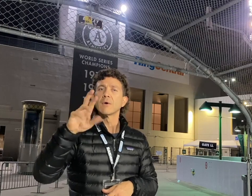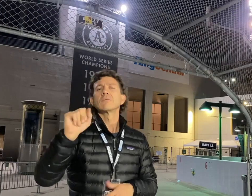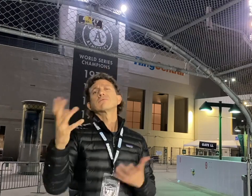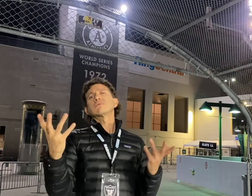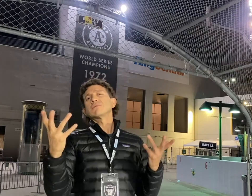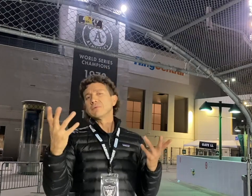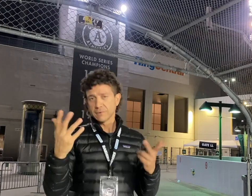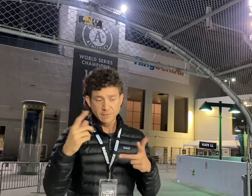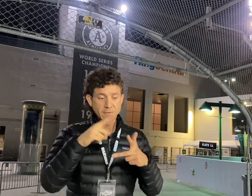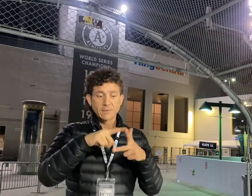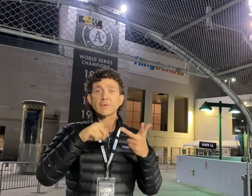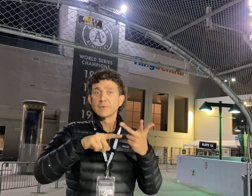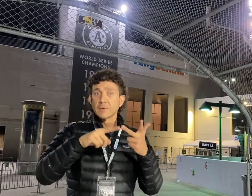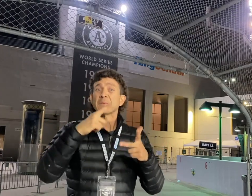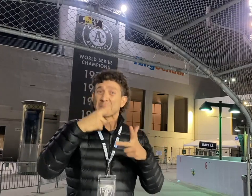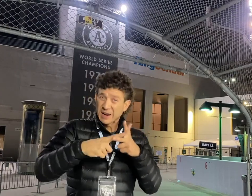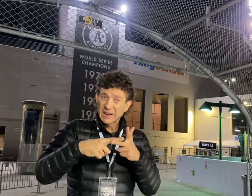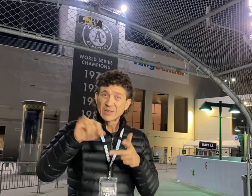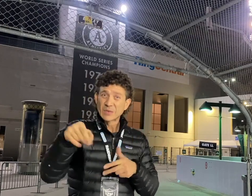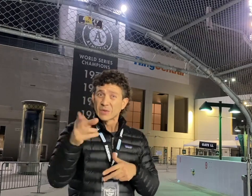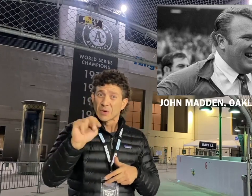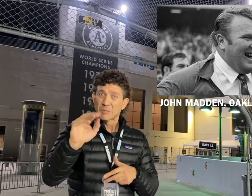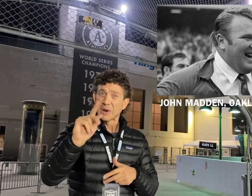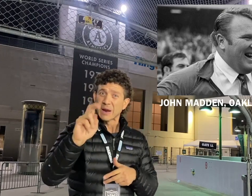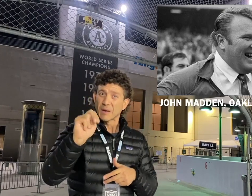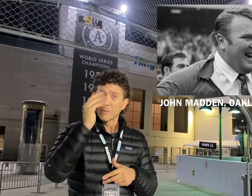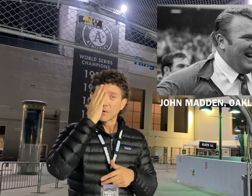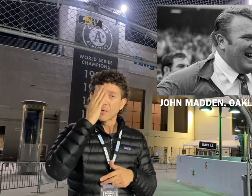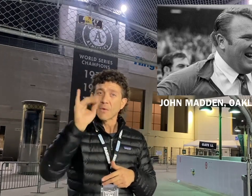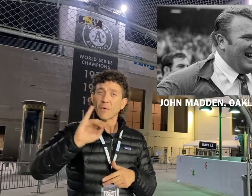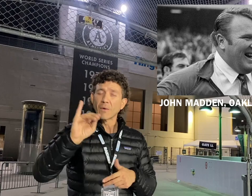Adding John's name alongside two other legends is incredible.